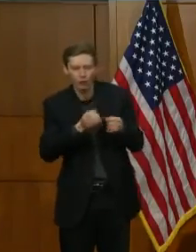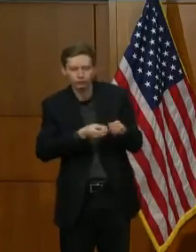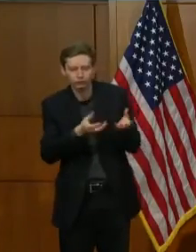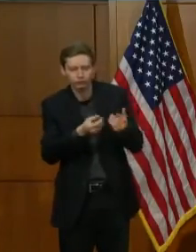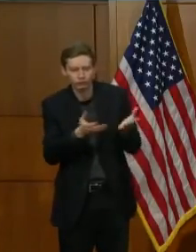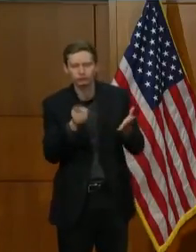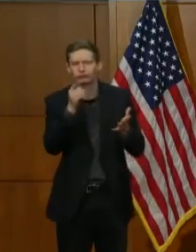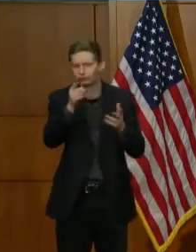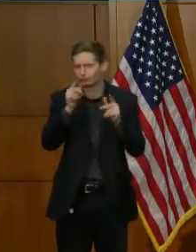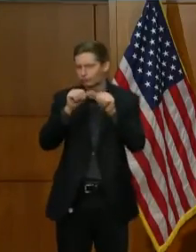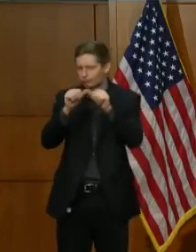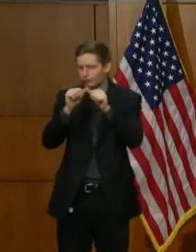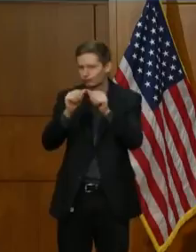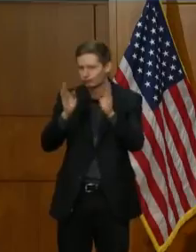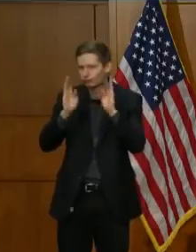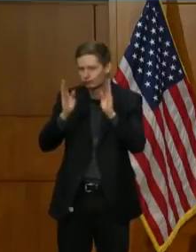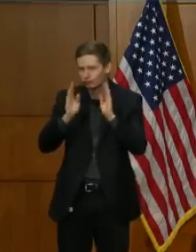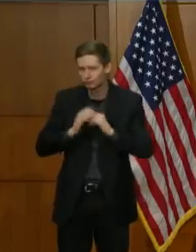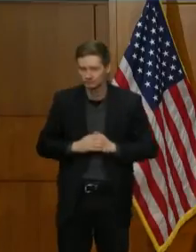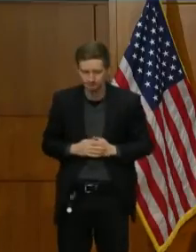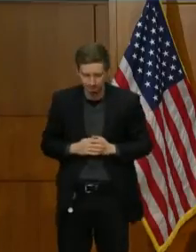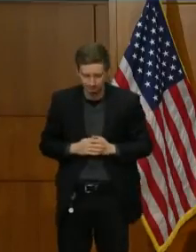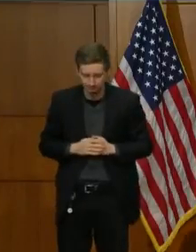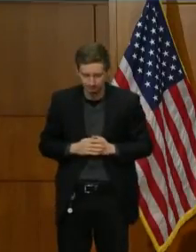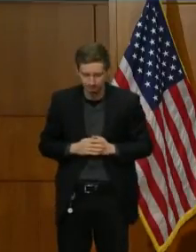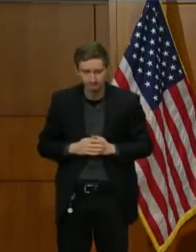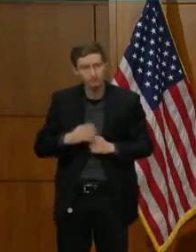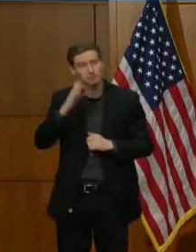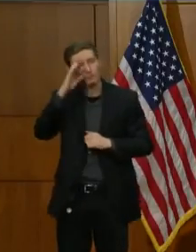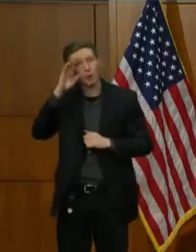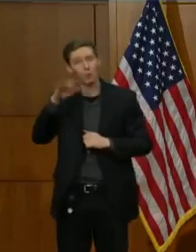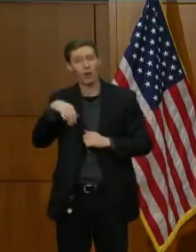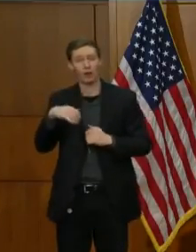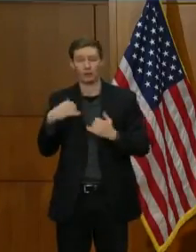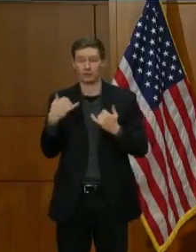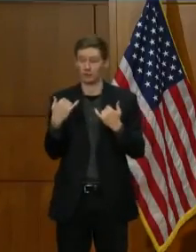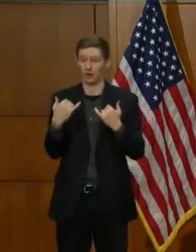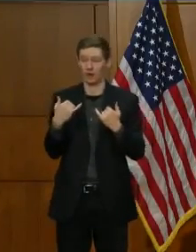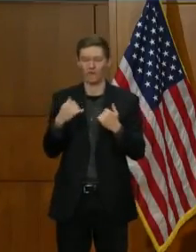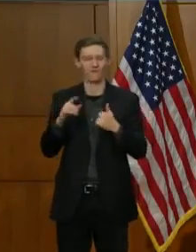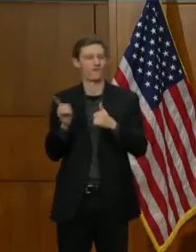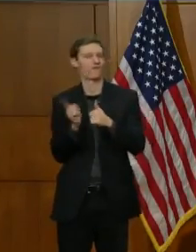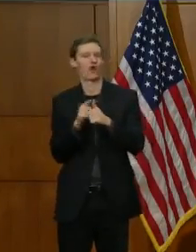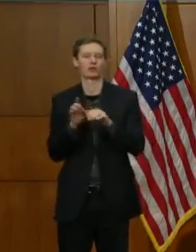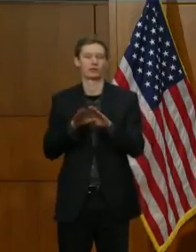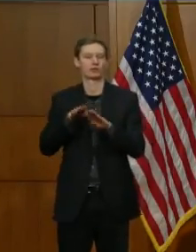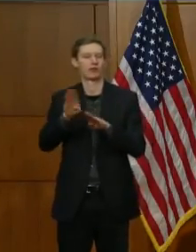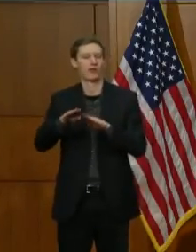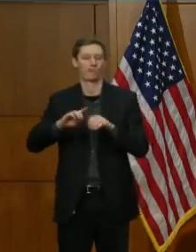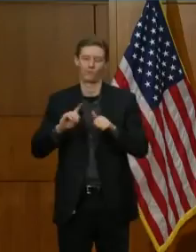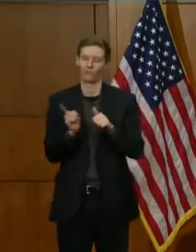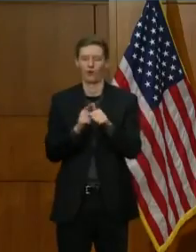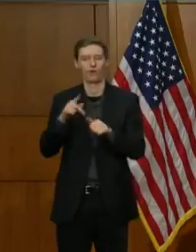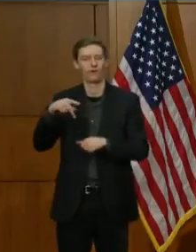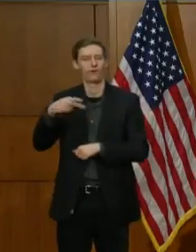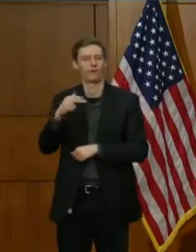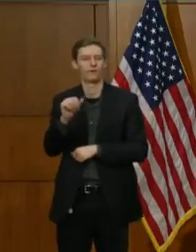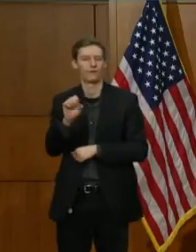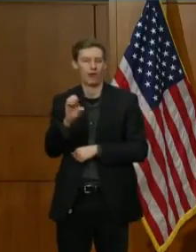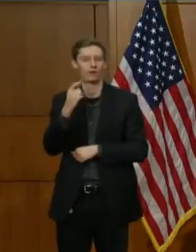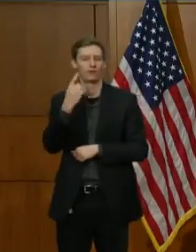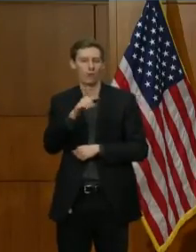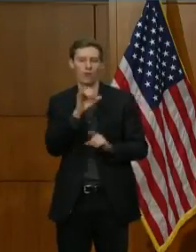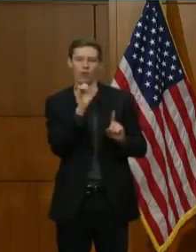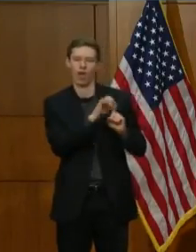tuned and be assured this is only the first phase of the rollout of the federal pharmacy partnership.